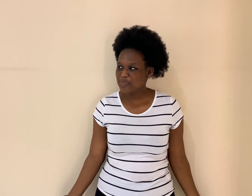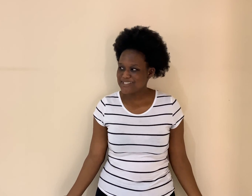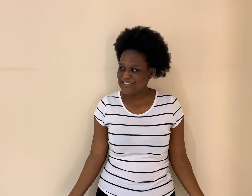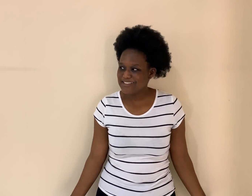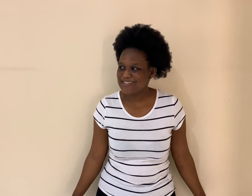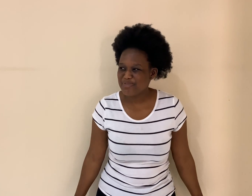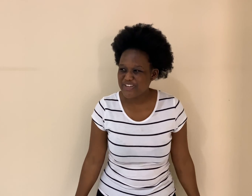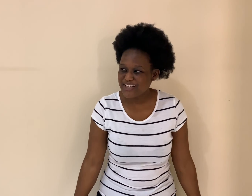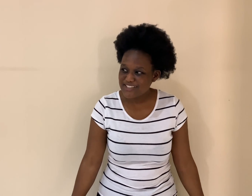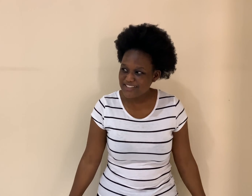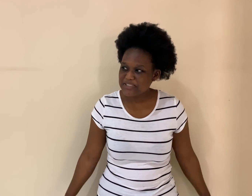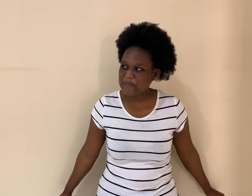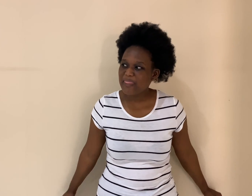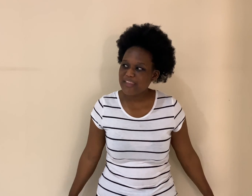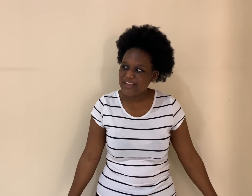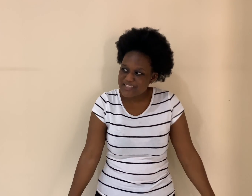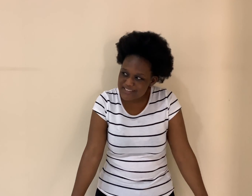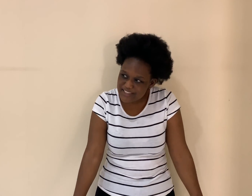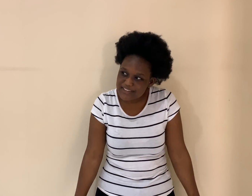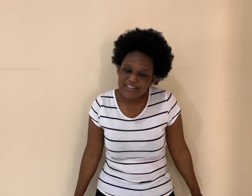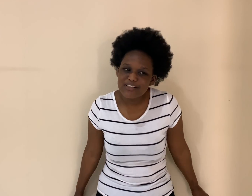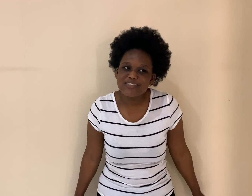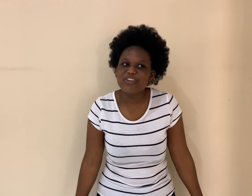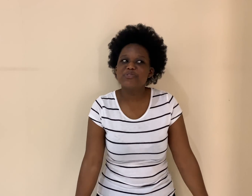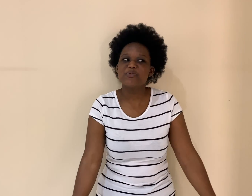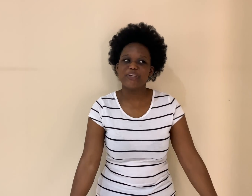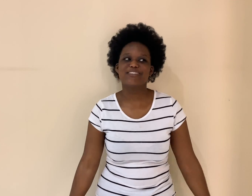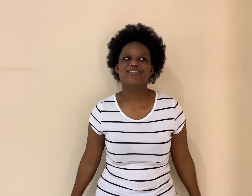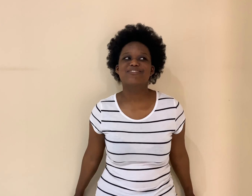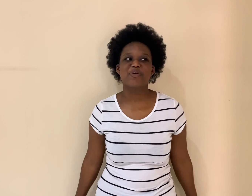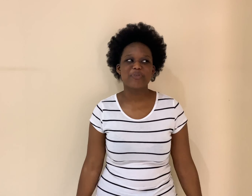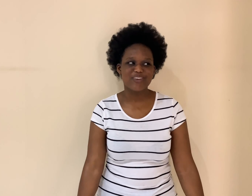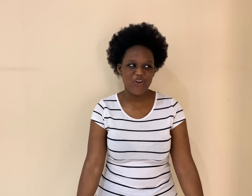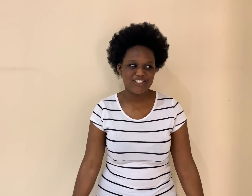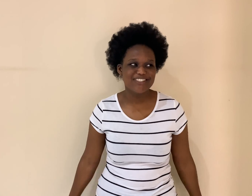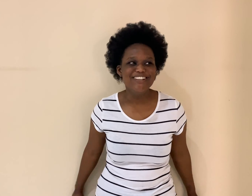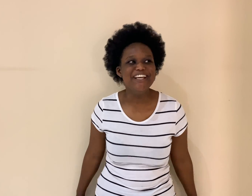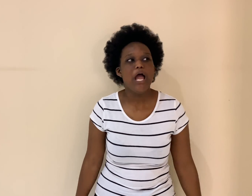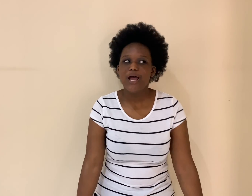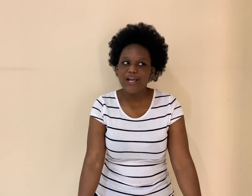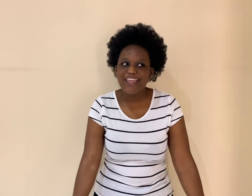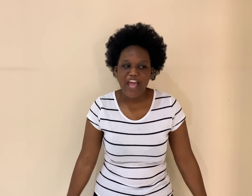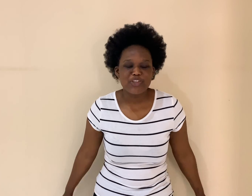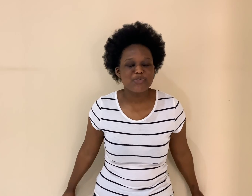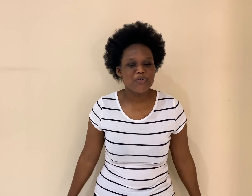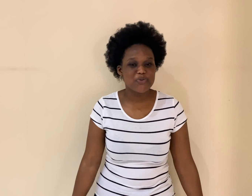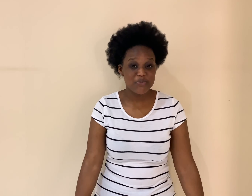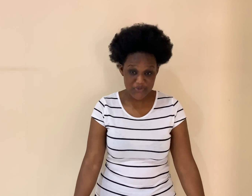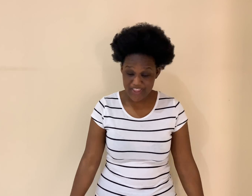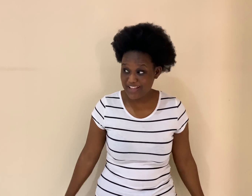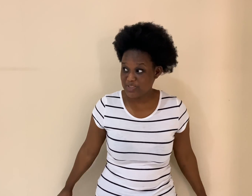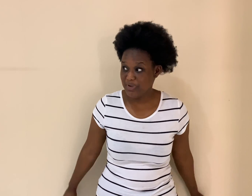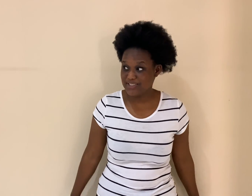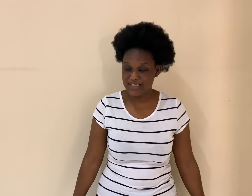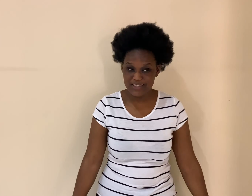basically summarized it as i said because i used to wing this topic a lot yeah so that's basically